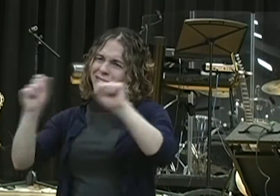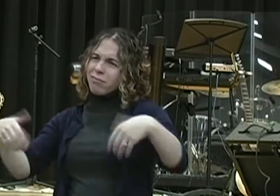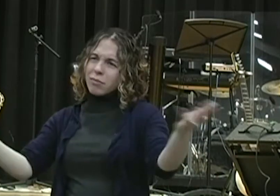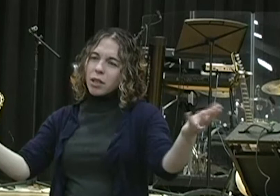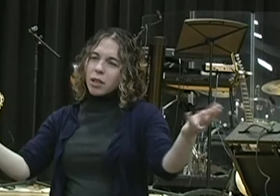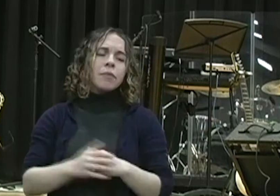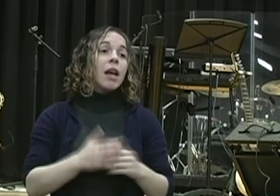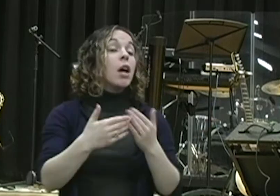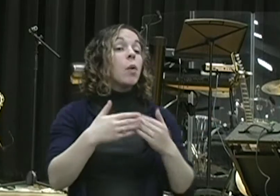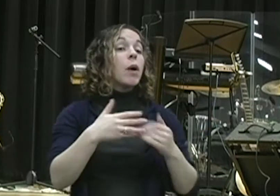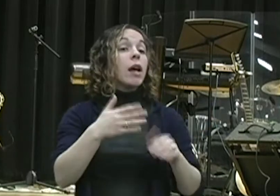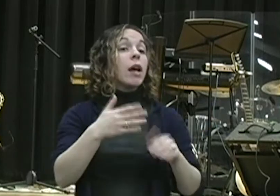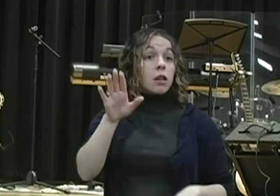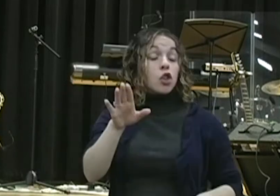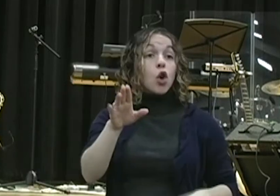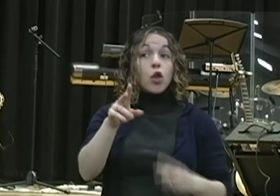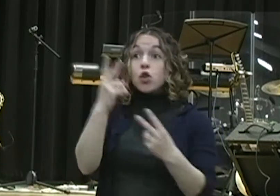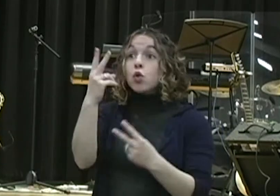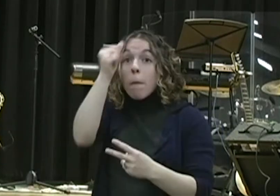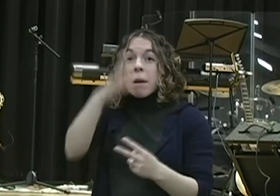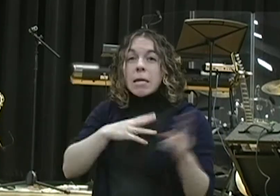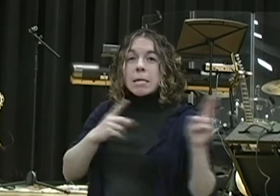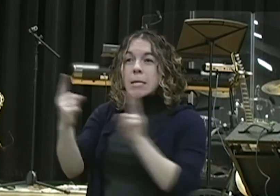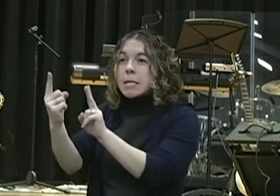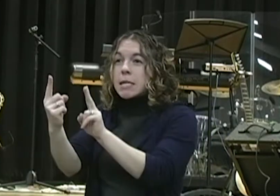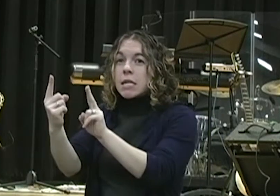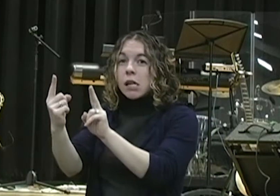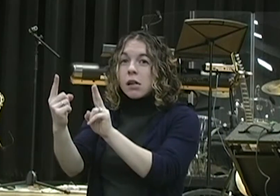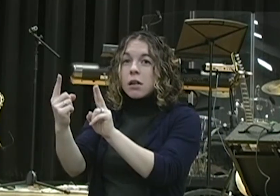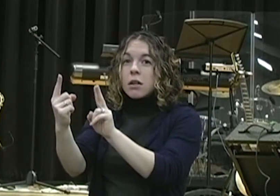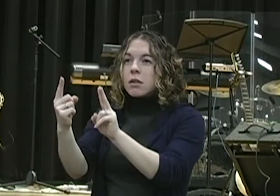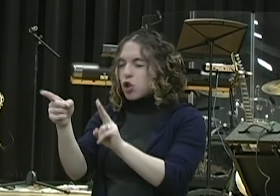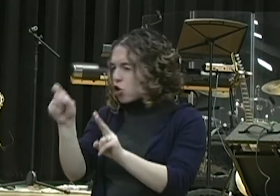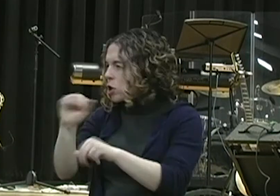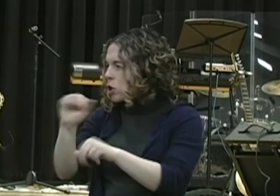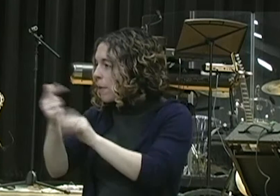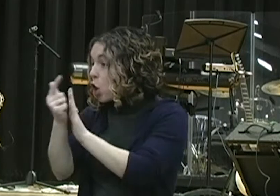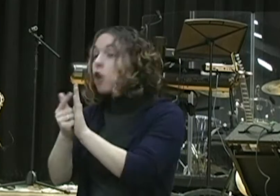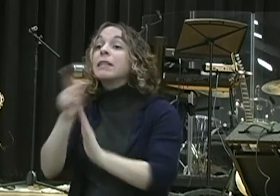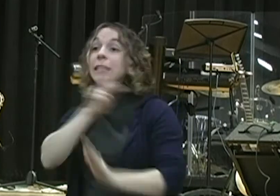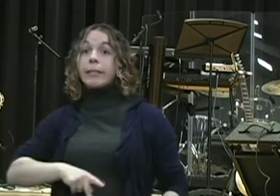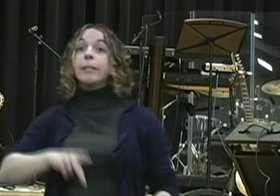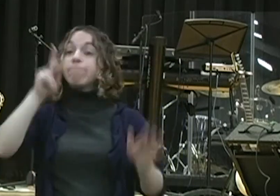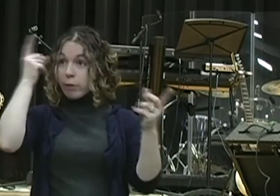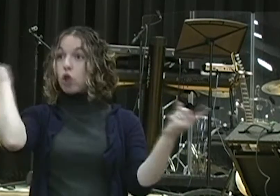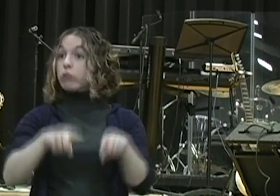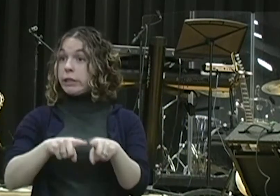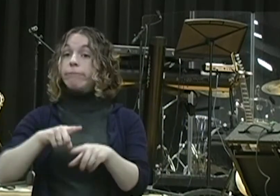helped the king write this law ratted on Daniel that he was praying. The king tried to find a loophole not to throw him into the lion's